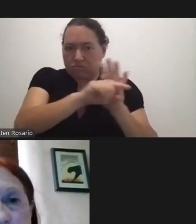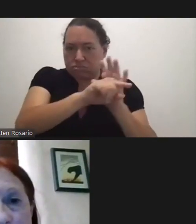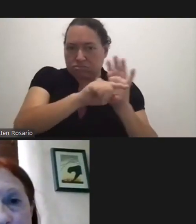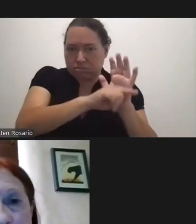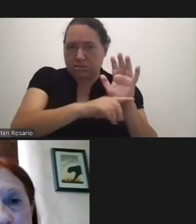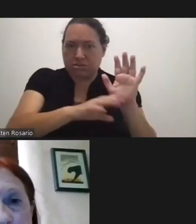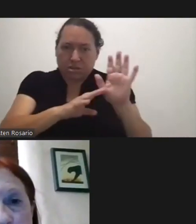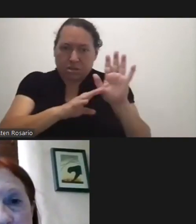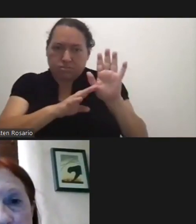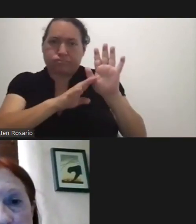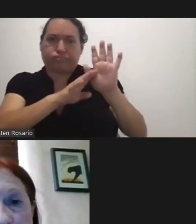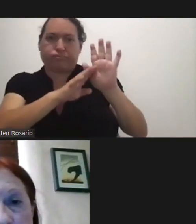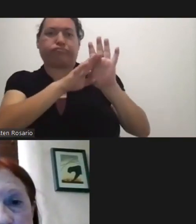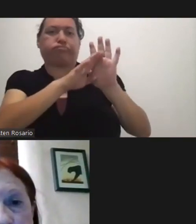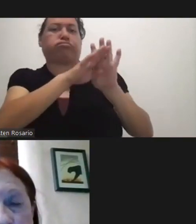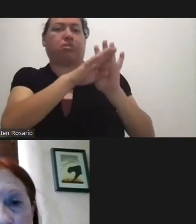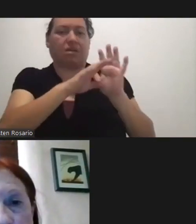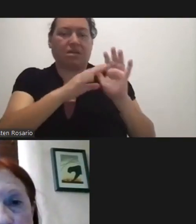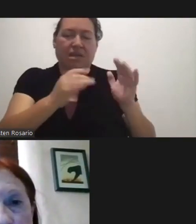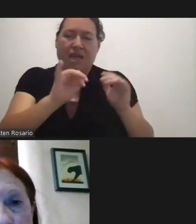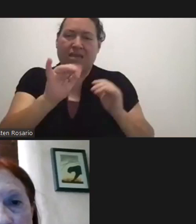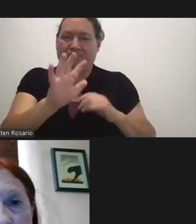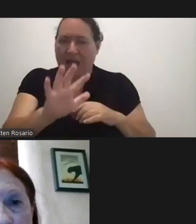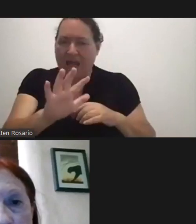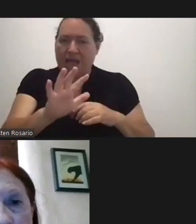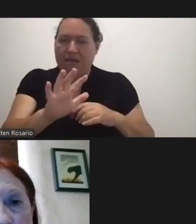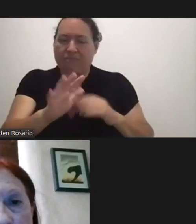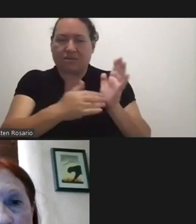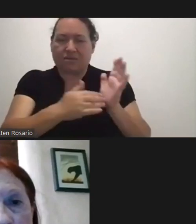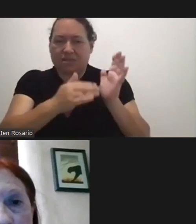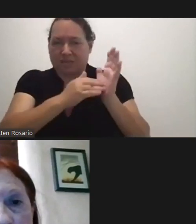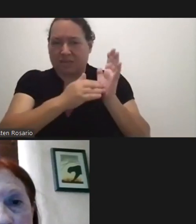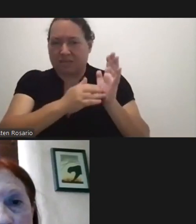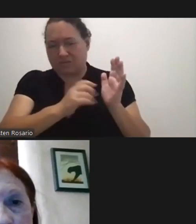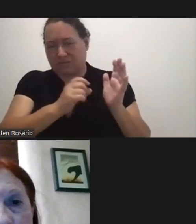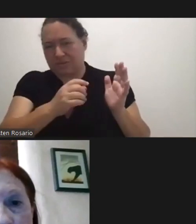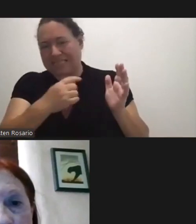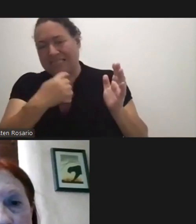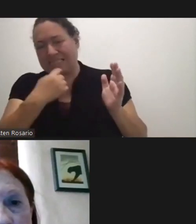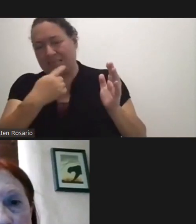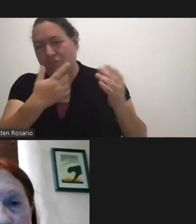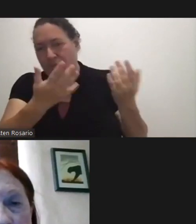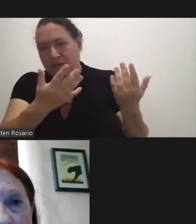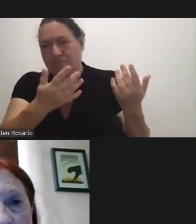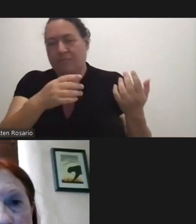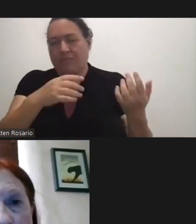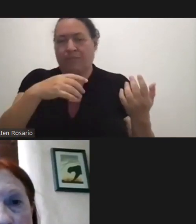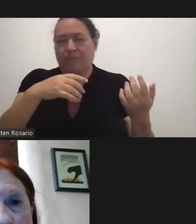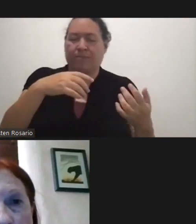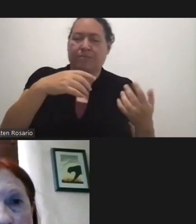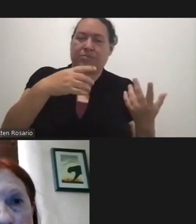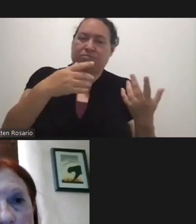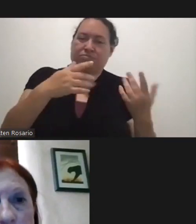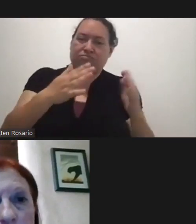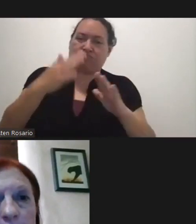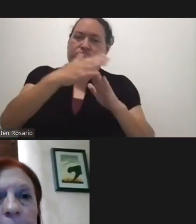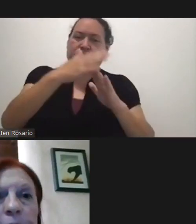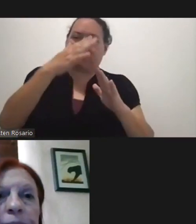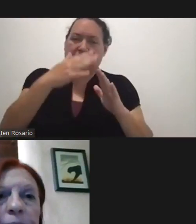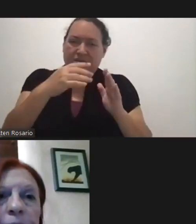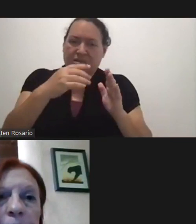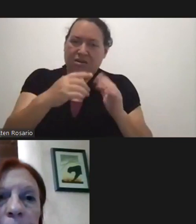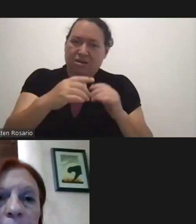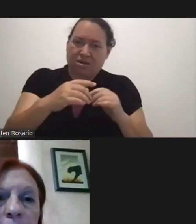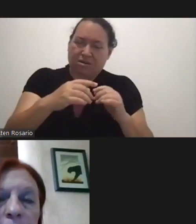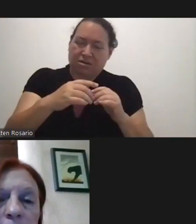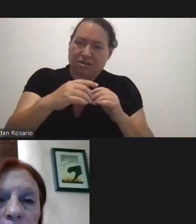Five In The Middle Of August The Governor Had Redeclared PCOR One And Then Just A Few Days Later When The Hospital Numbers